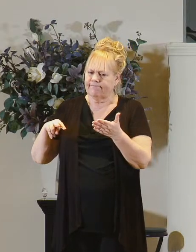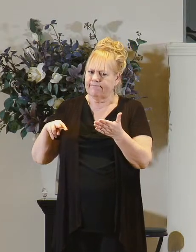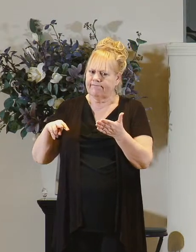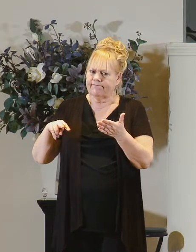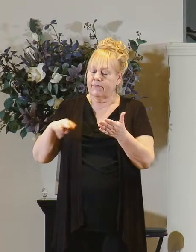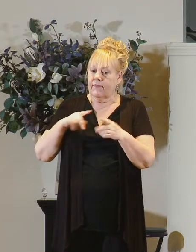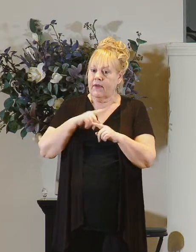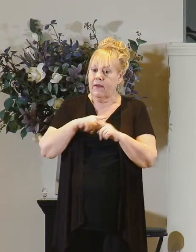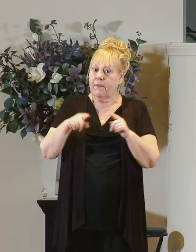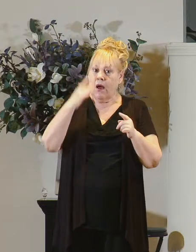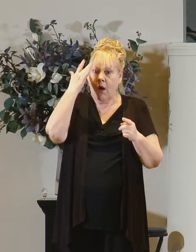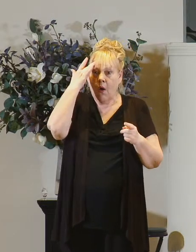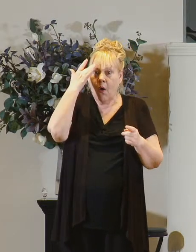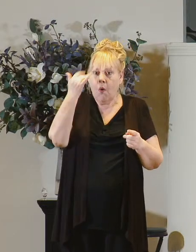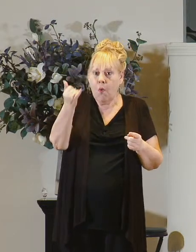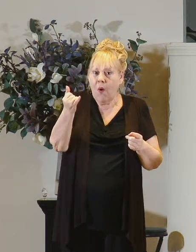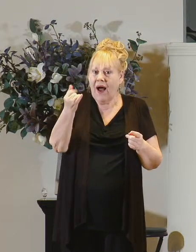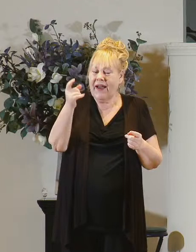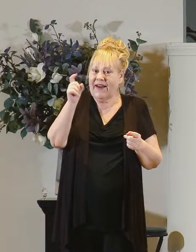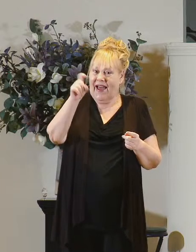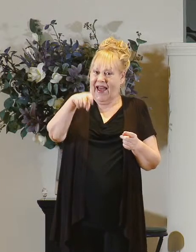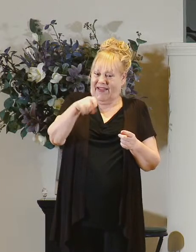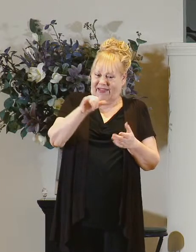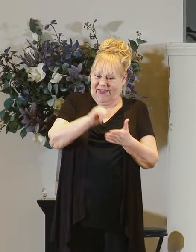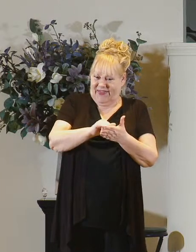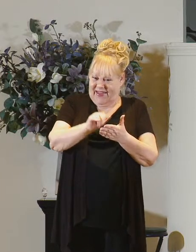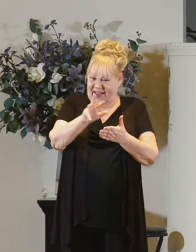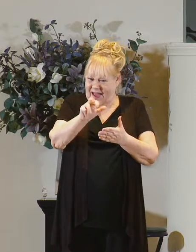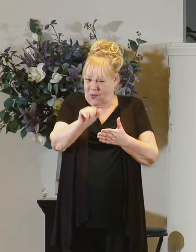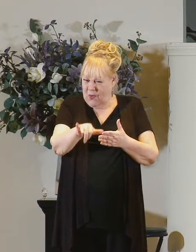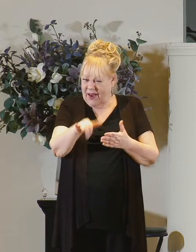but as to why it has to be that way